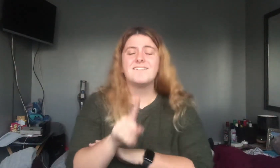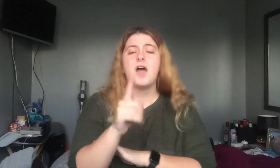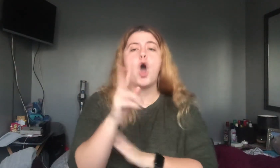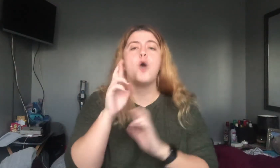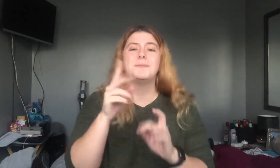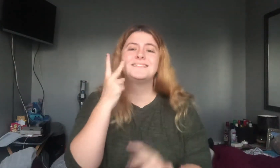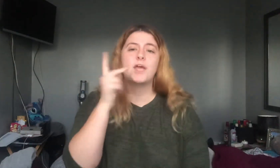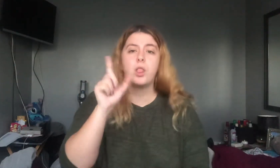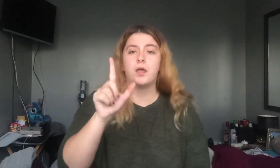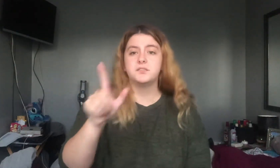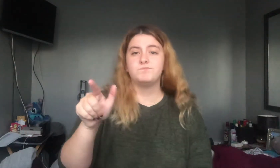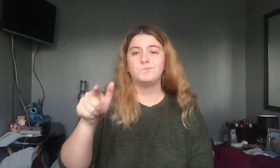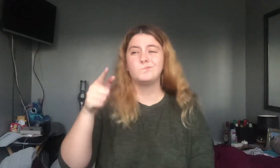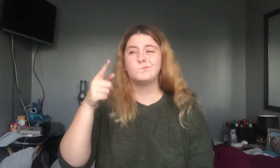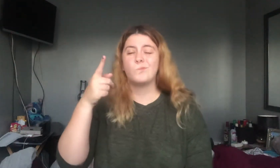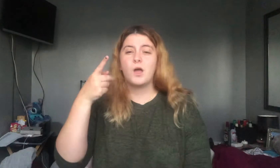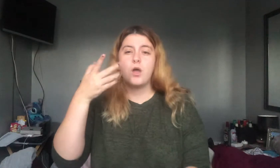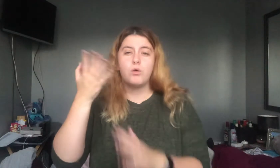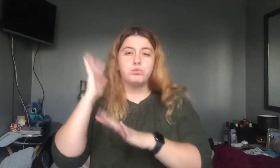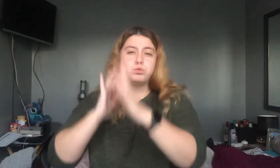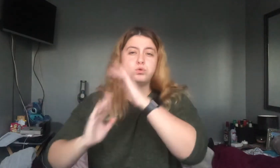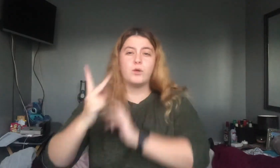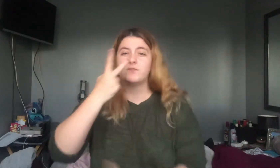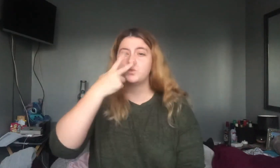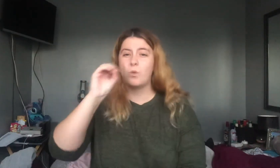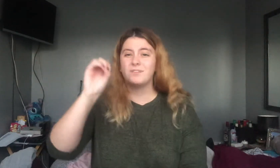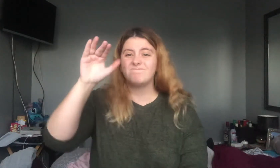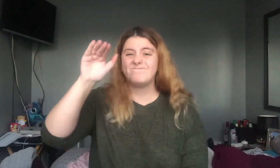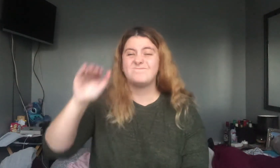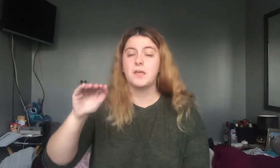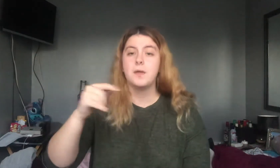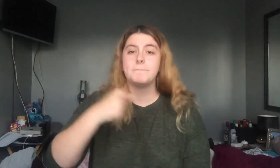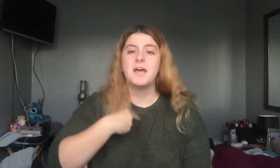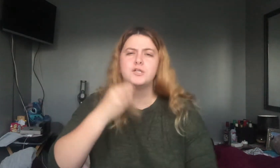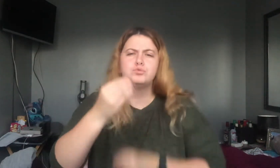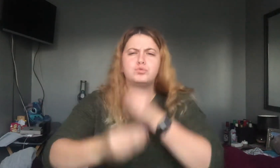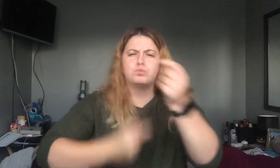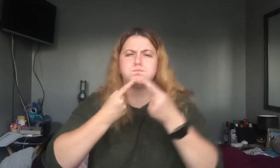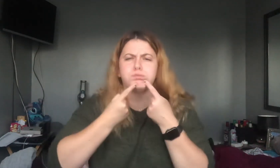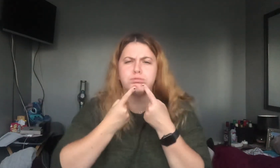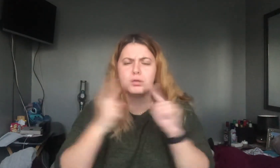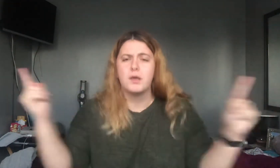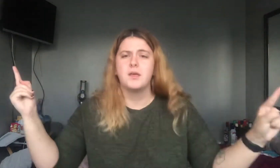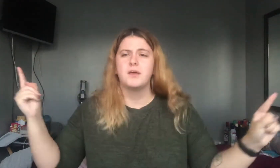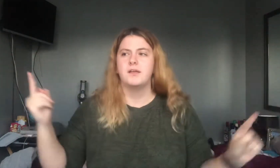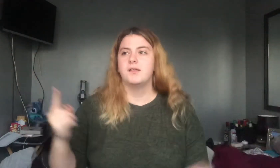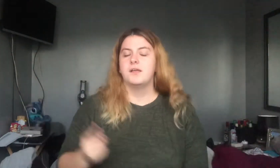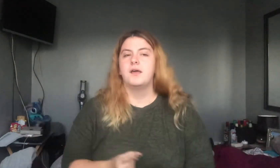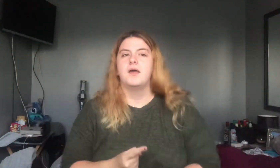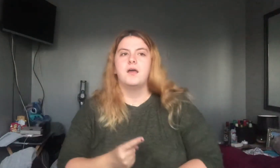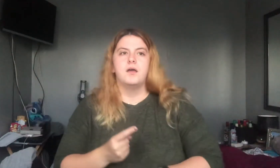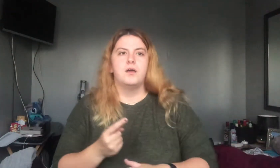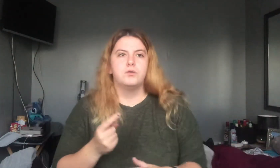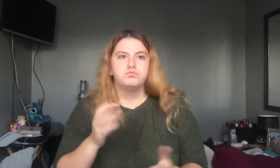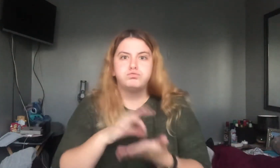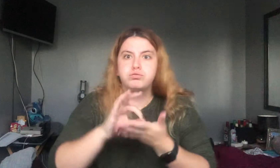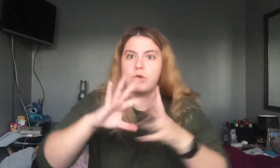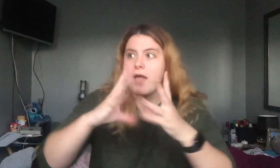later. Once I was 20 years old. My story got told. I was writing about everything I saw before